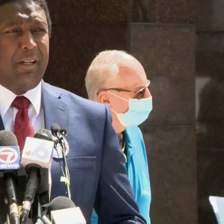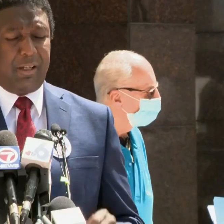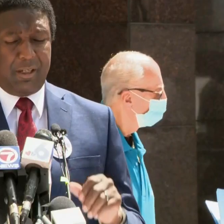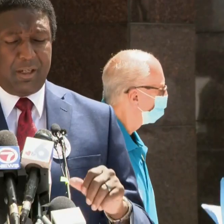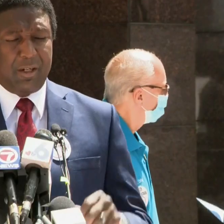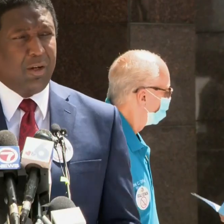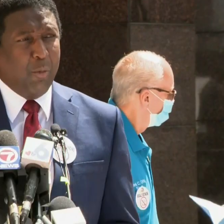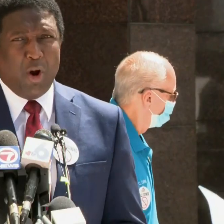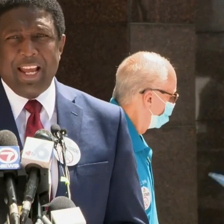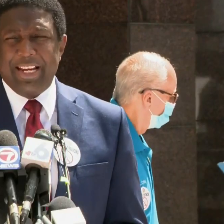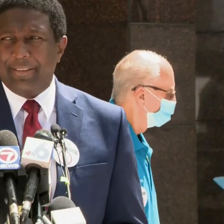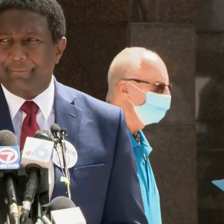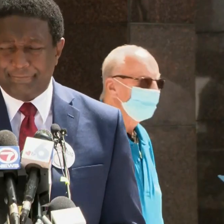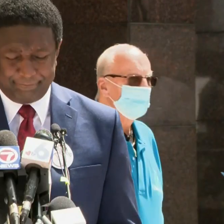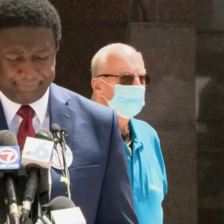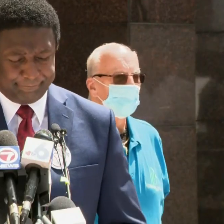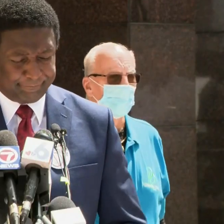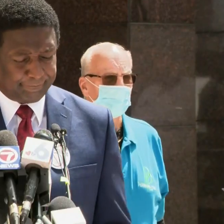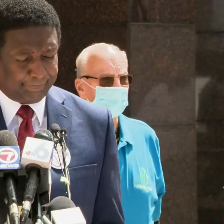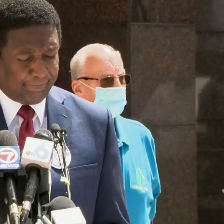Good morning.